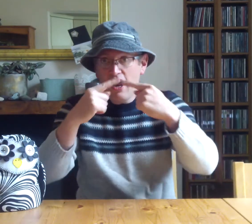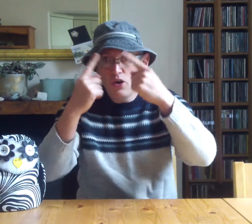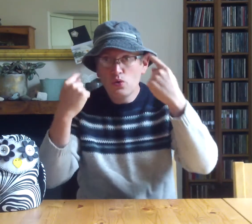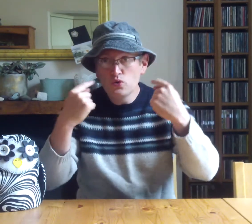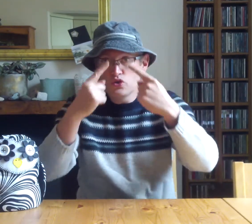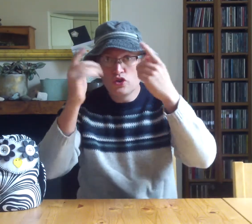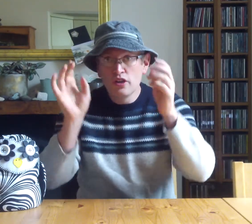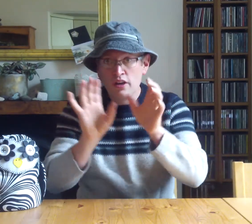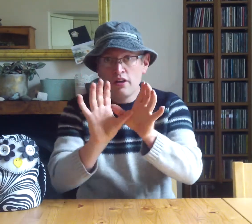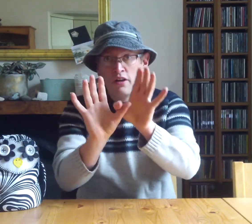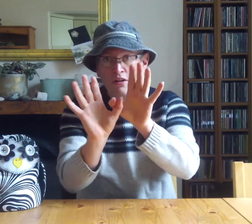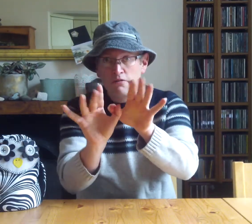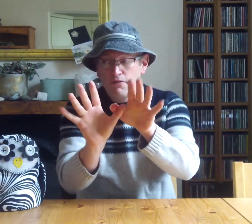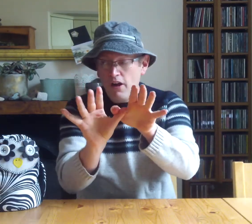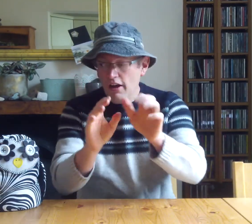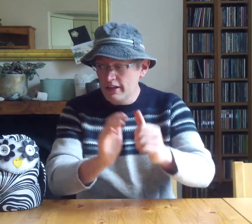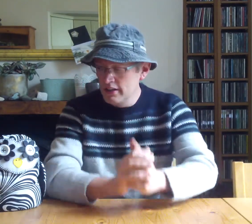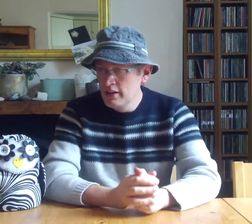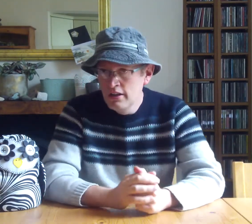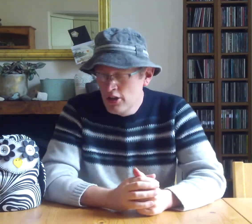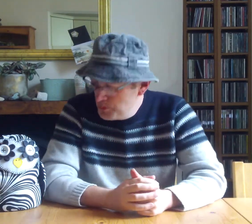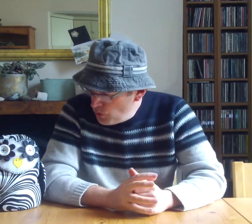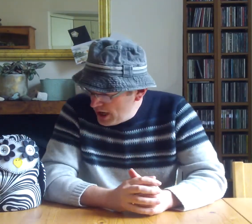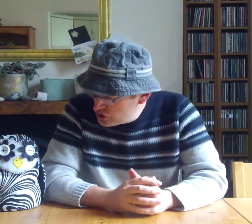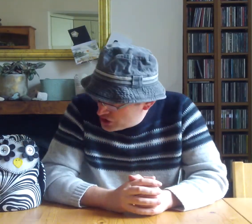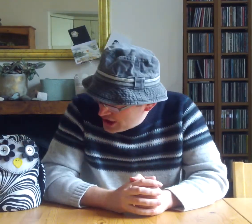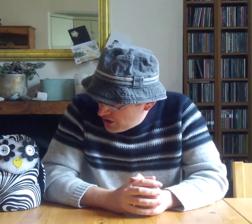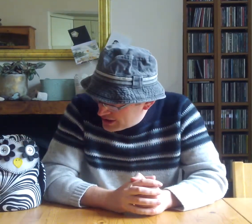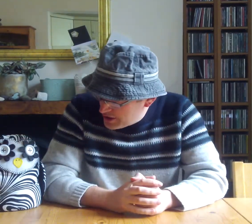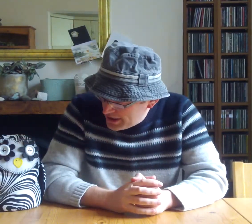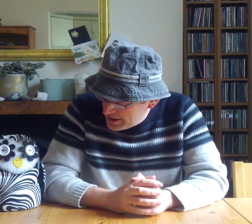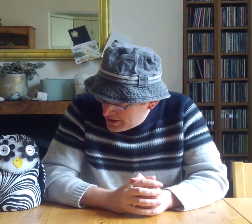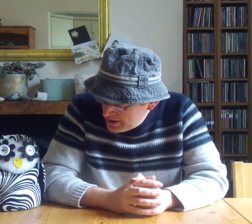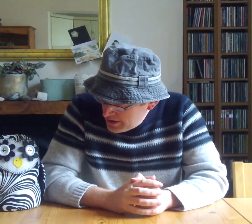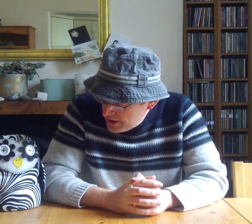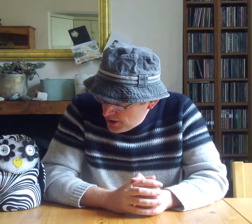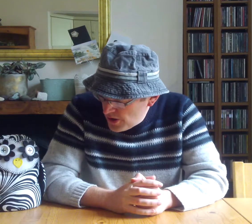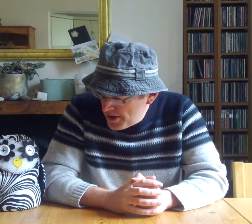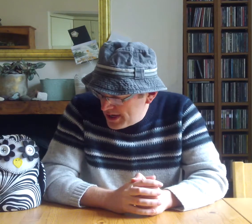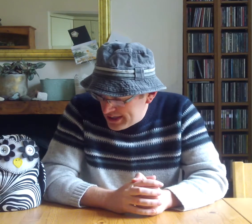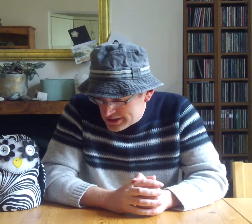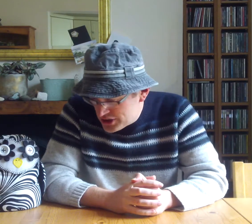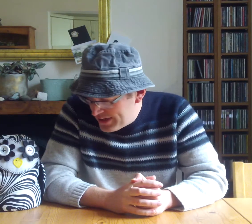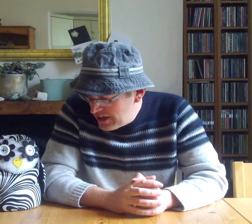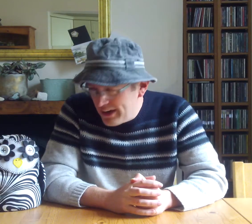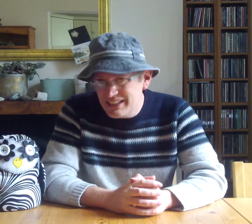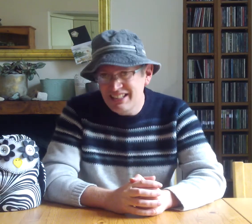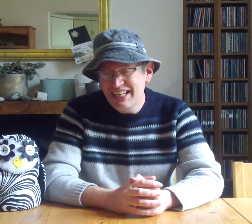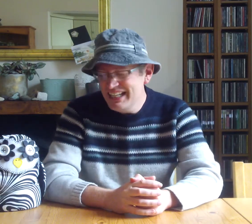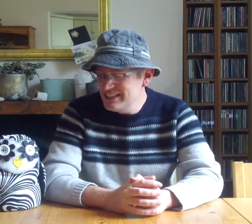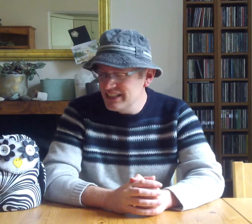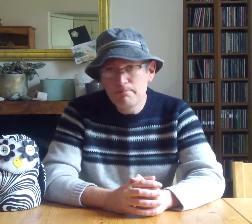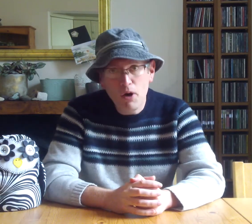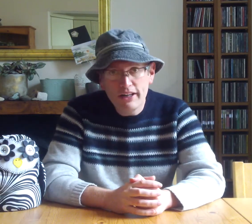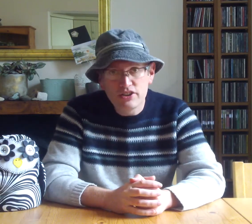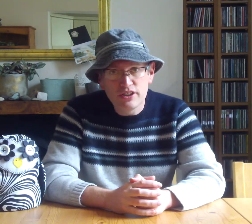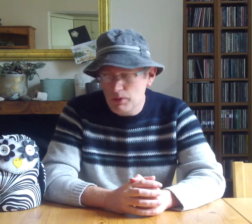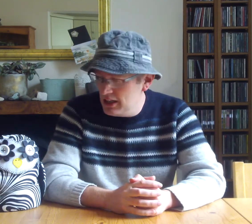Owls fly. What else do you like doing? Oh yeah. So he likes eating mice as well.